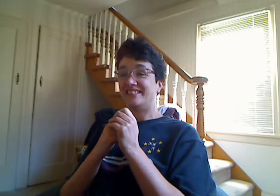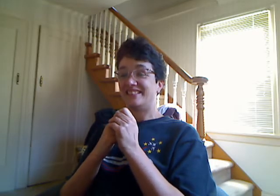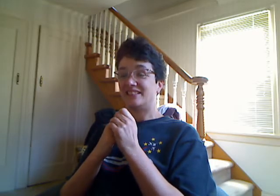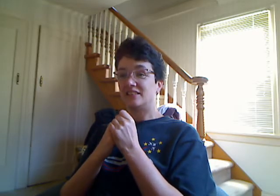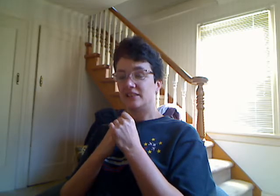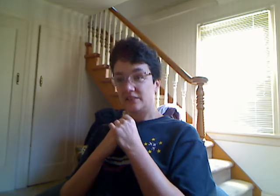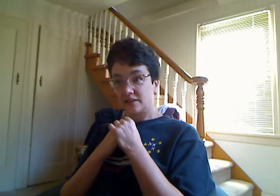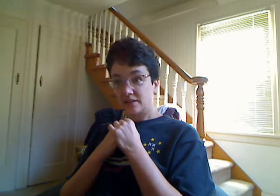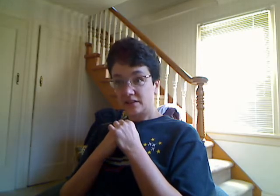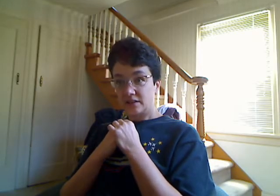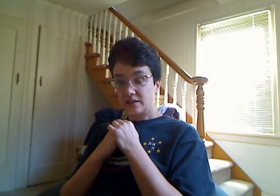regular old knife.